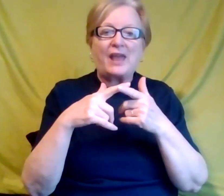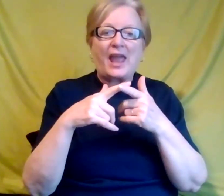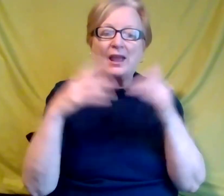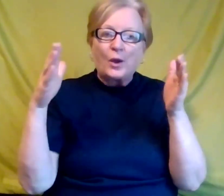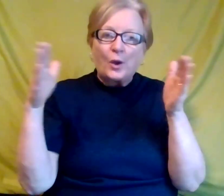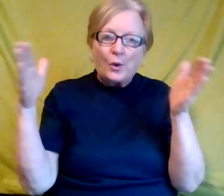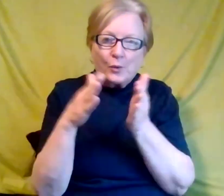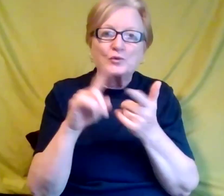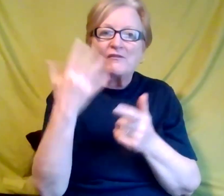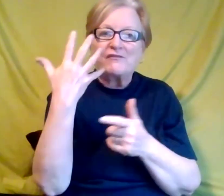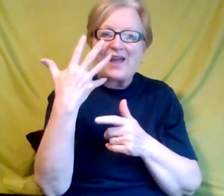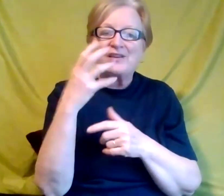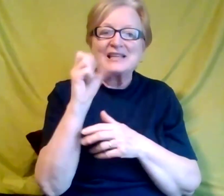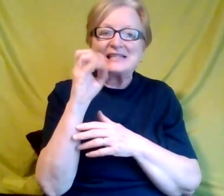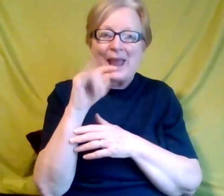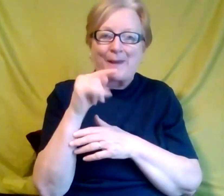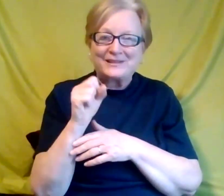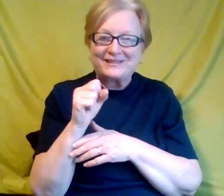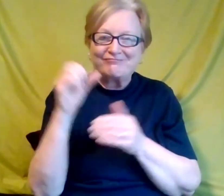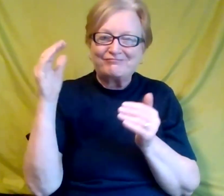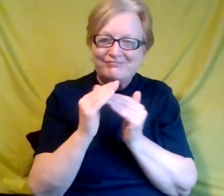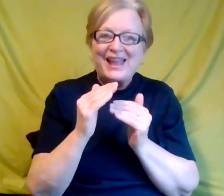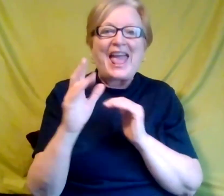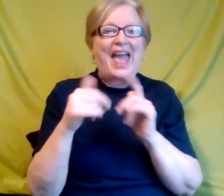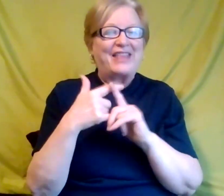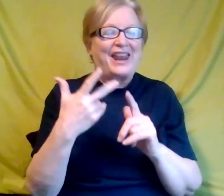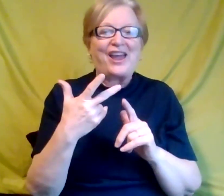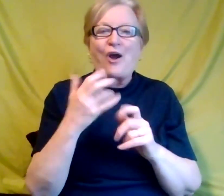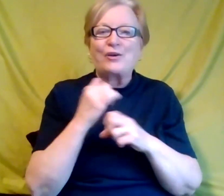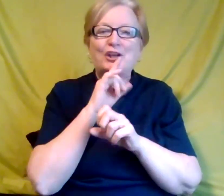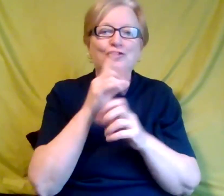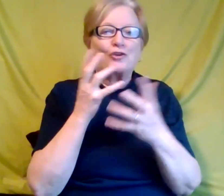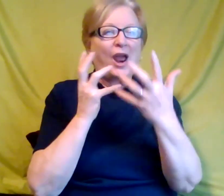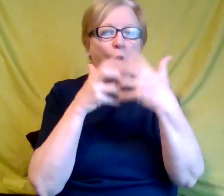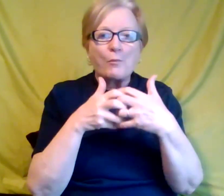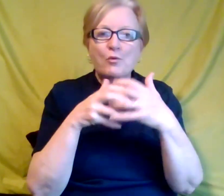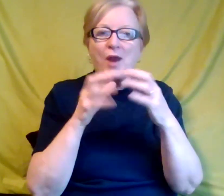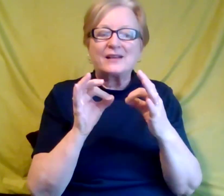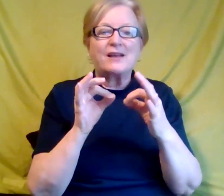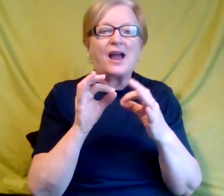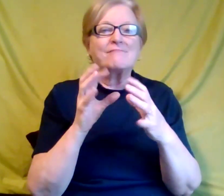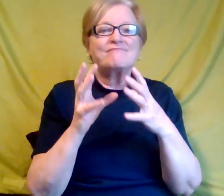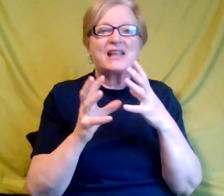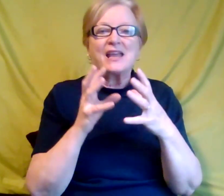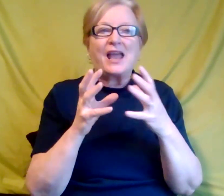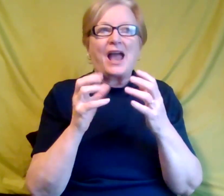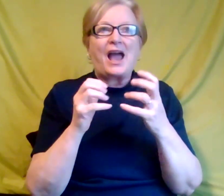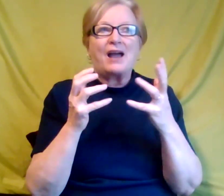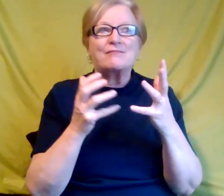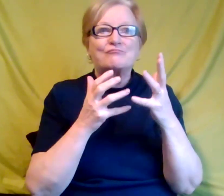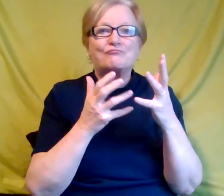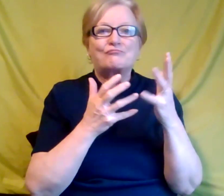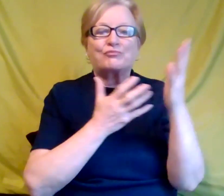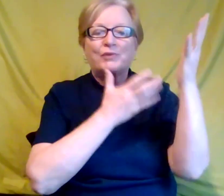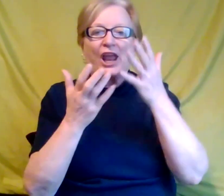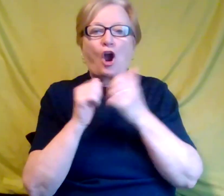I always made sure I incorporate, uh, when it comes to, um, you know, bringing, you know, our